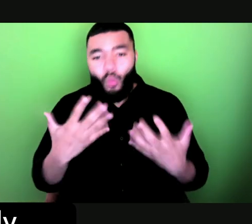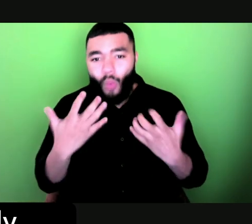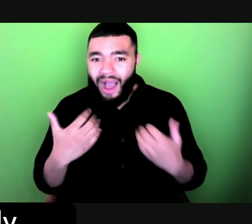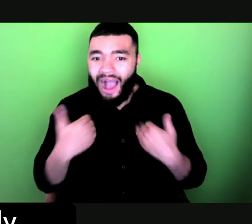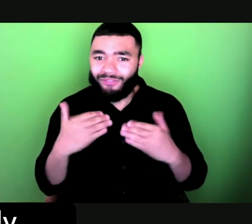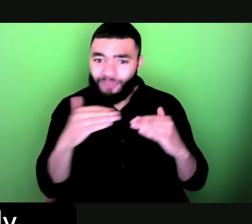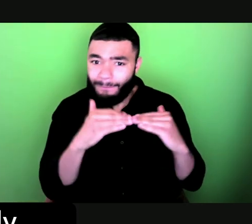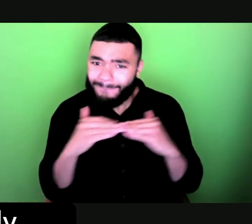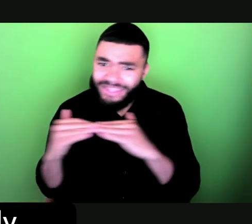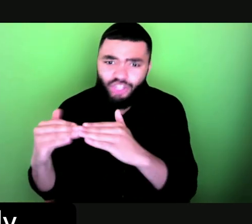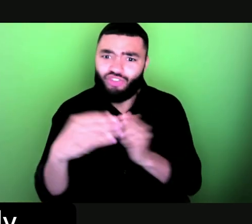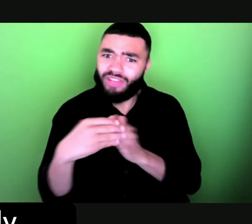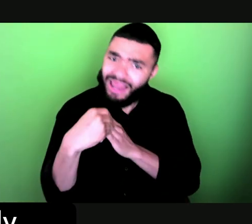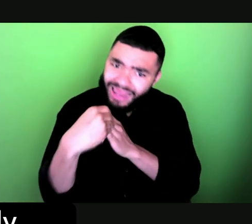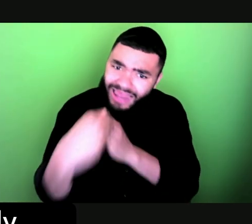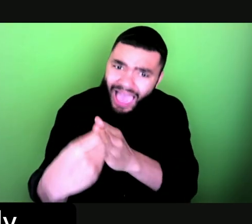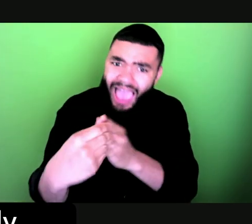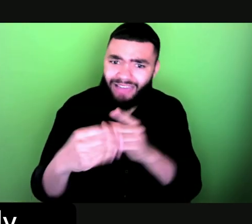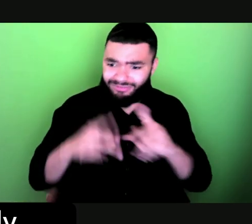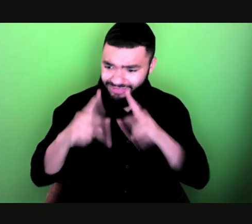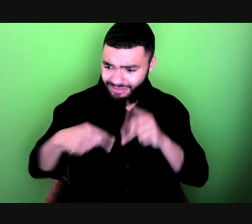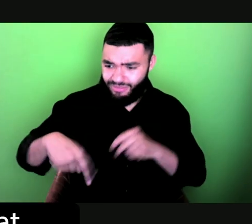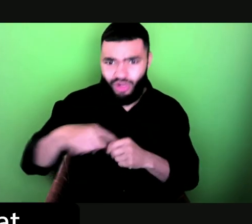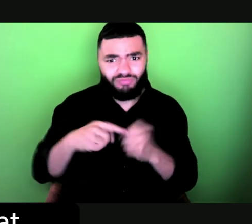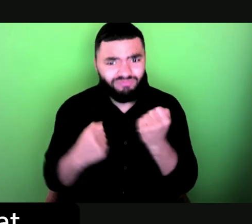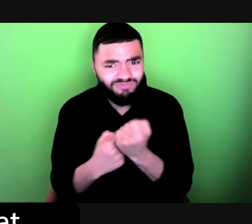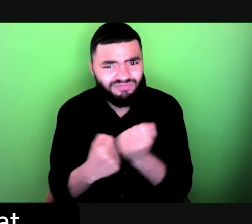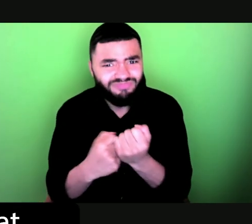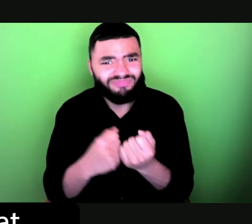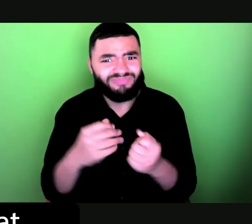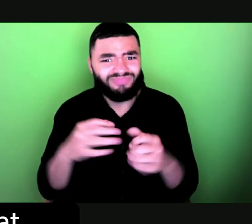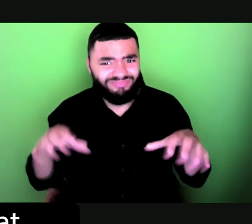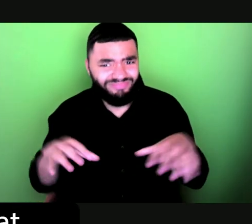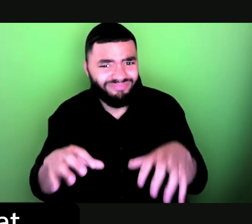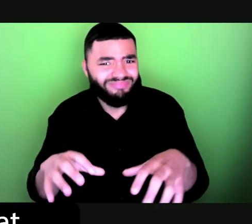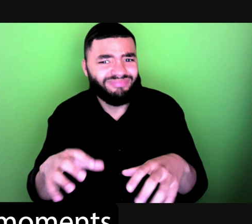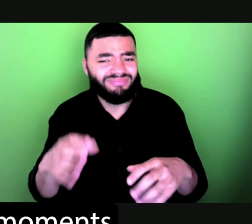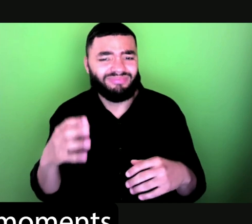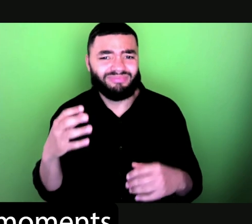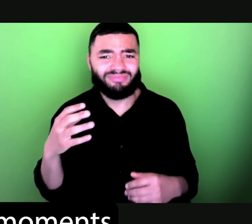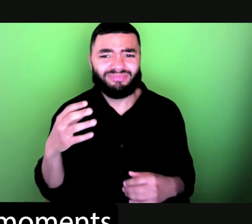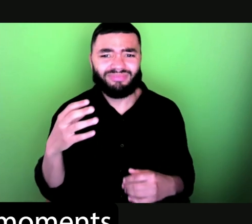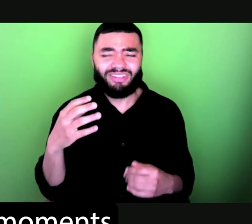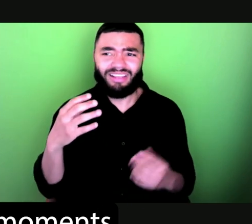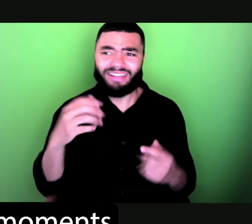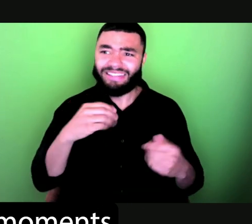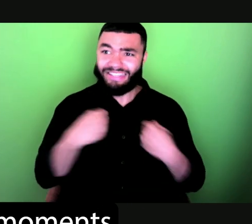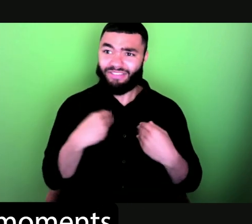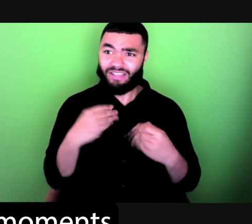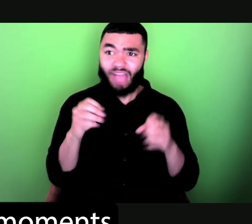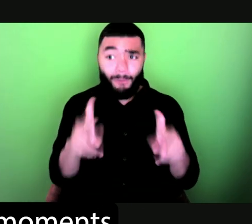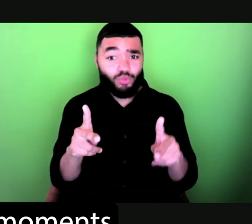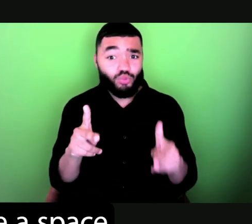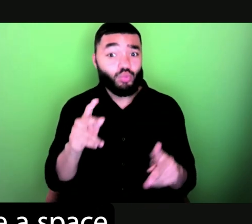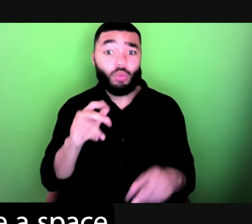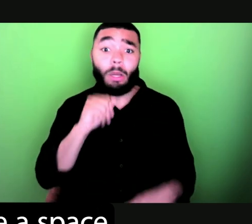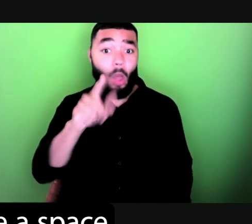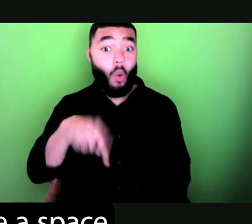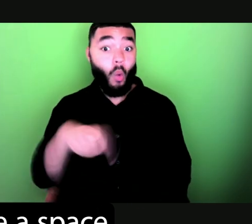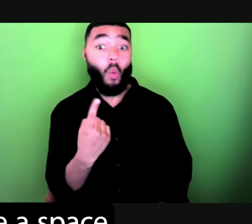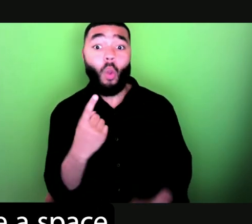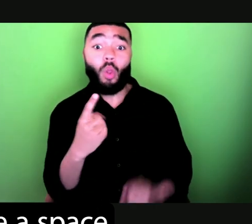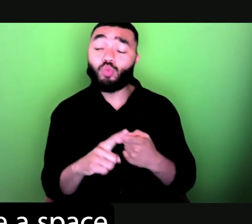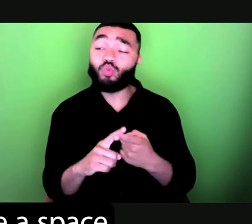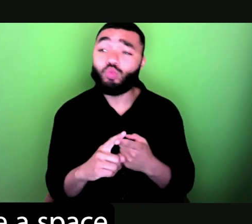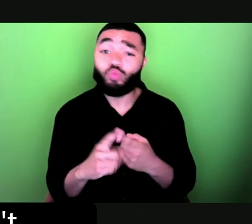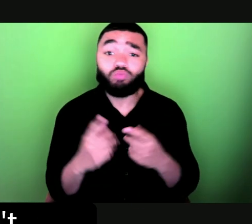space to not only authentically speak about what I was going through and some of my moments where I struggle, but also